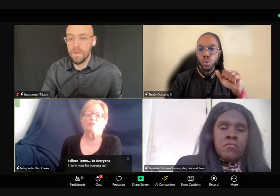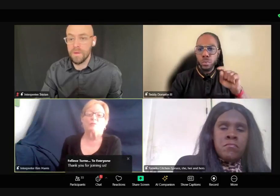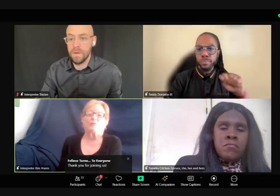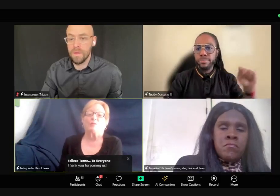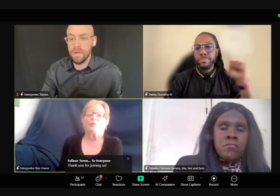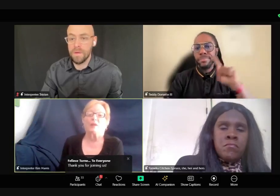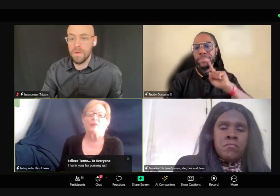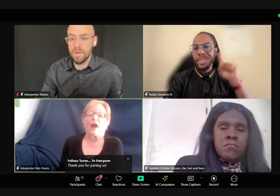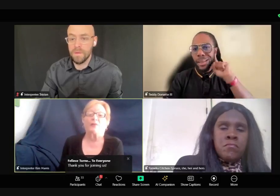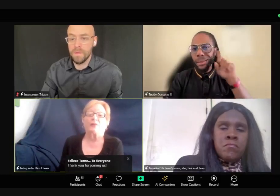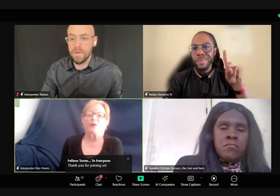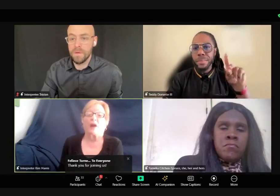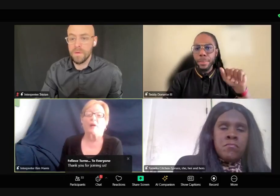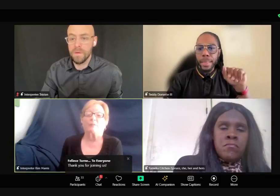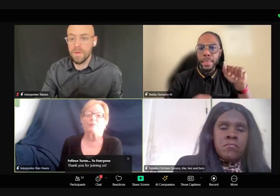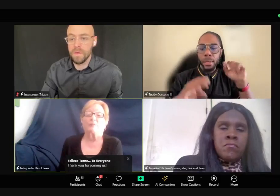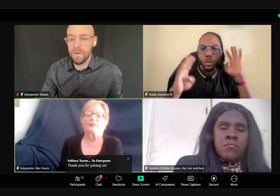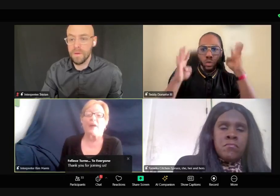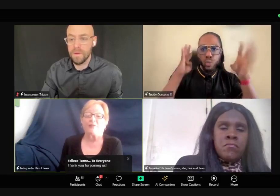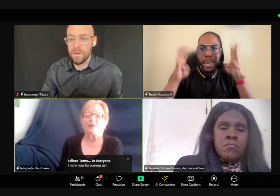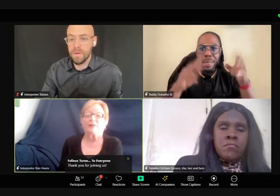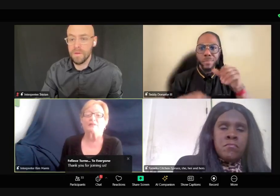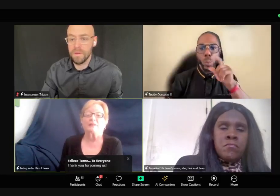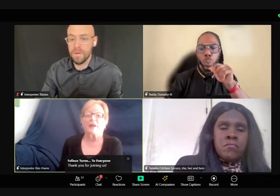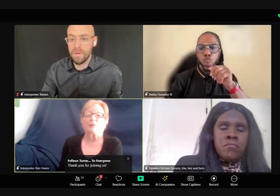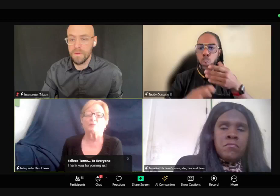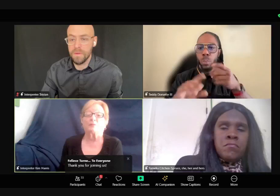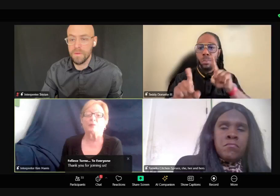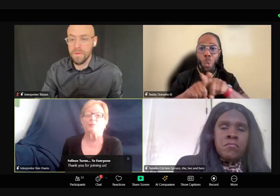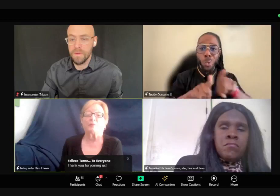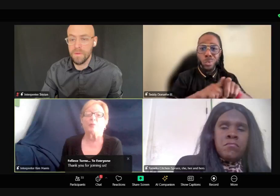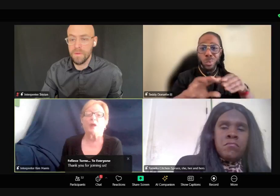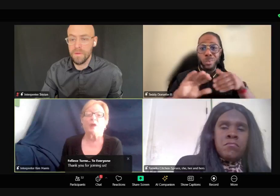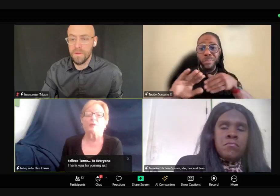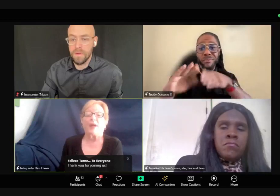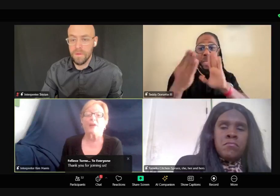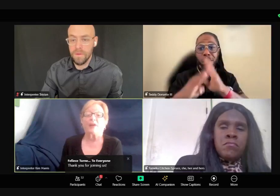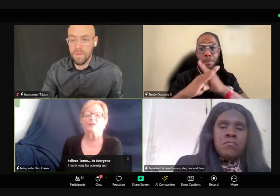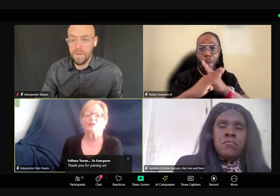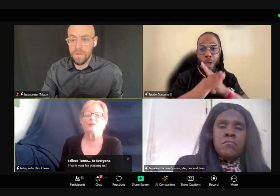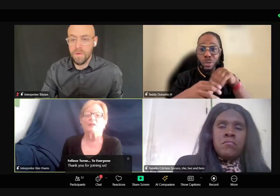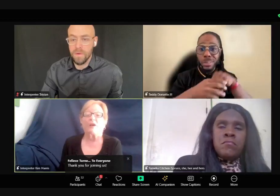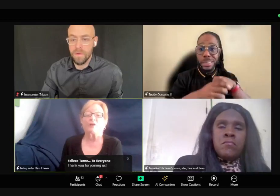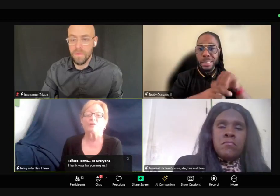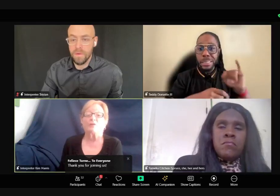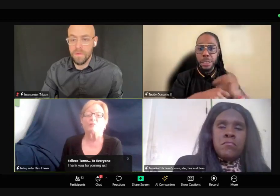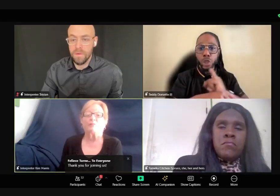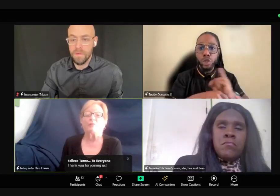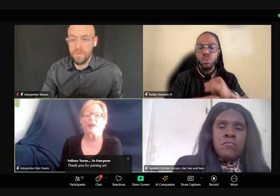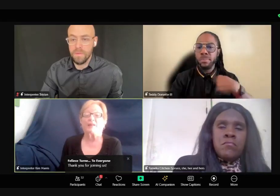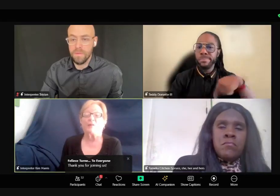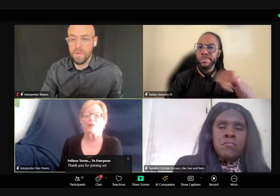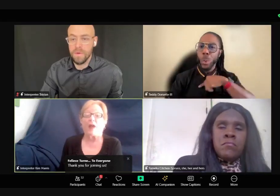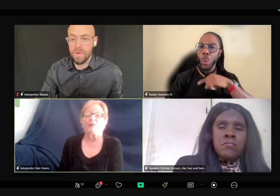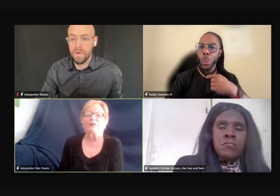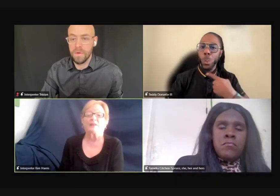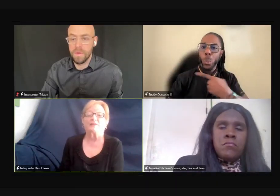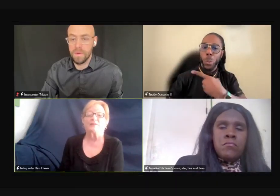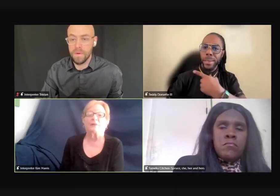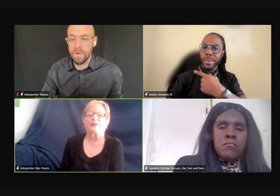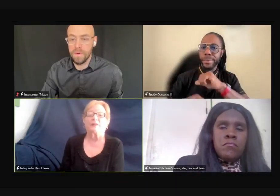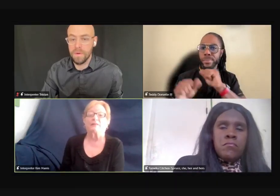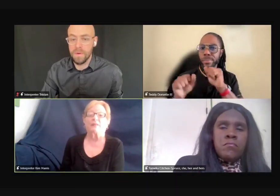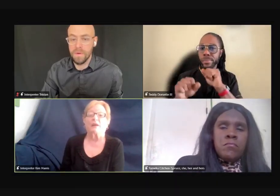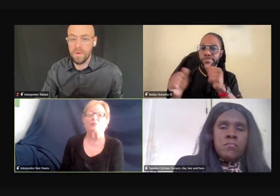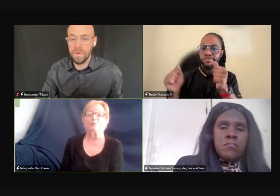so then the other, um, deaf and disabled people could imagine also they were having